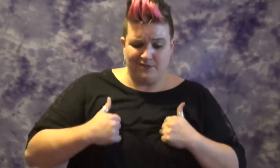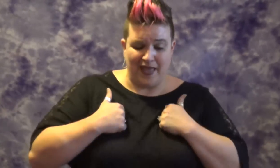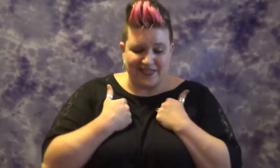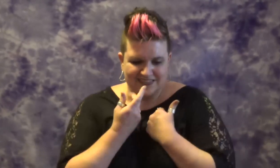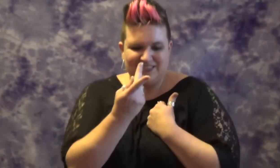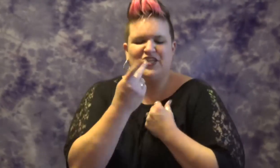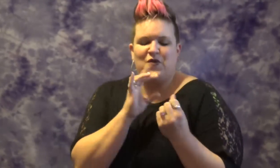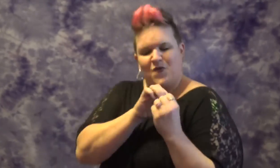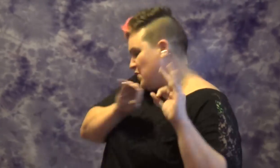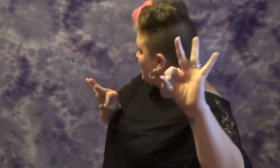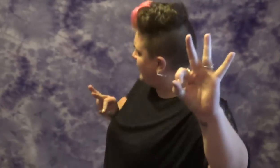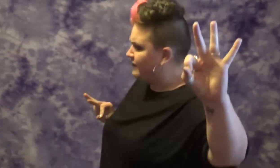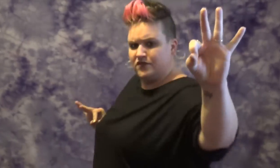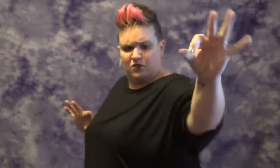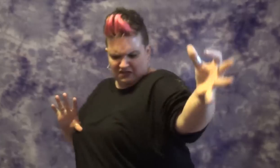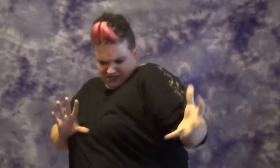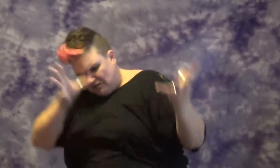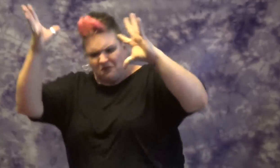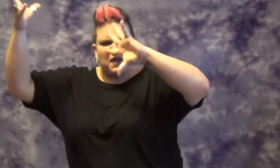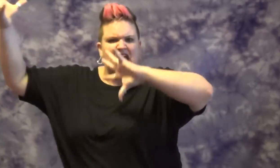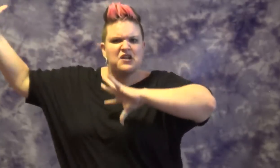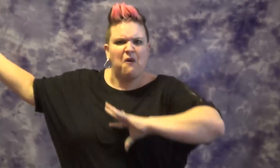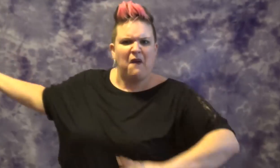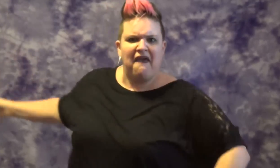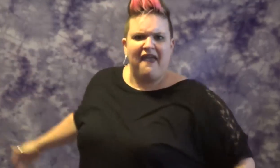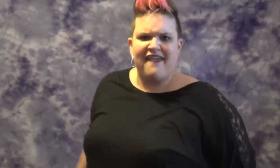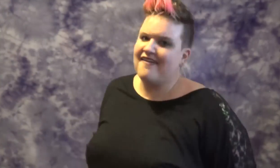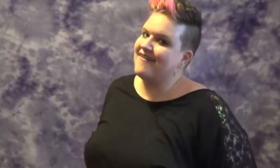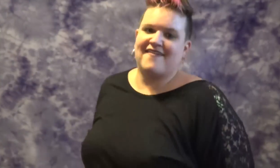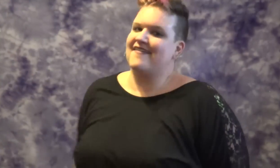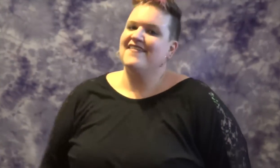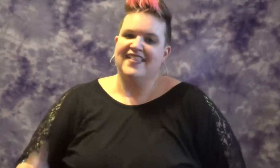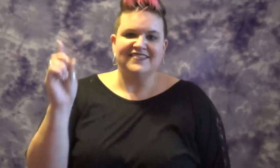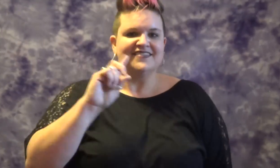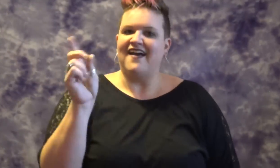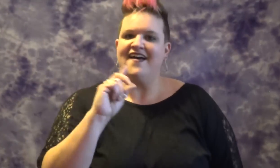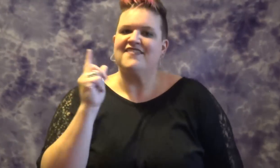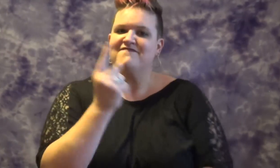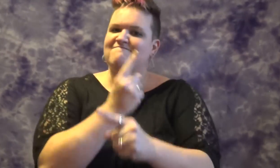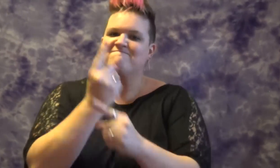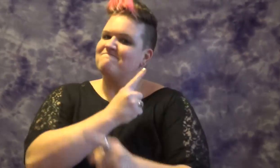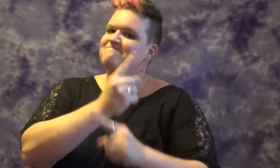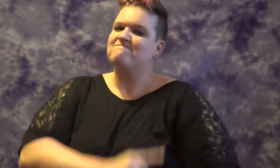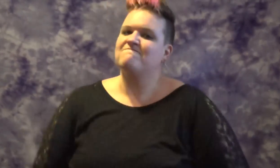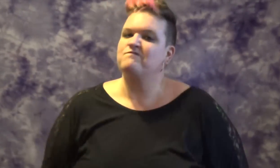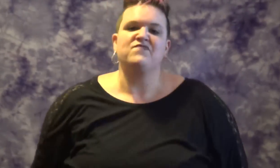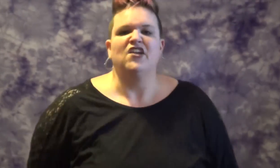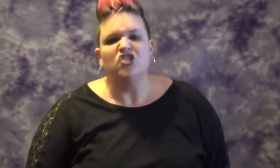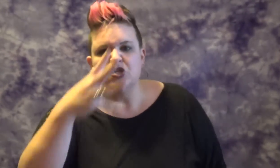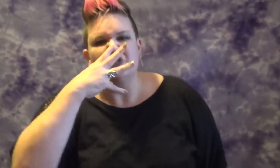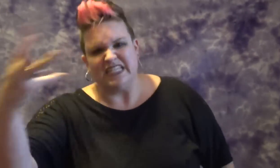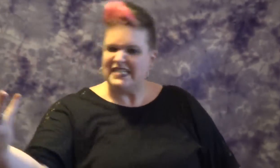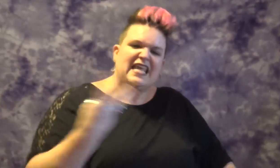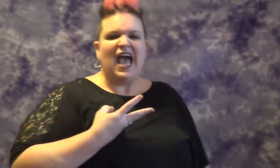left when you went away. It's not fair to deny me